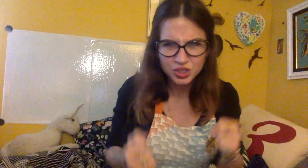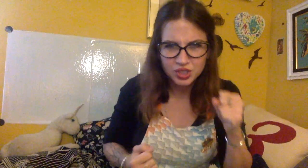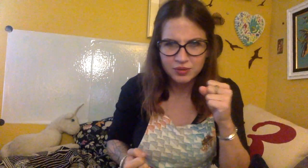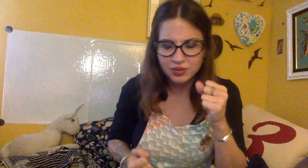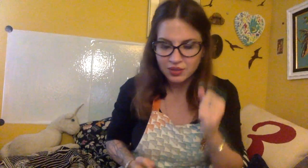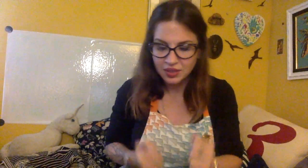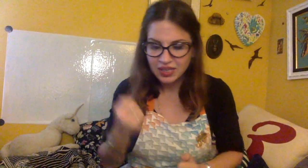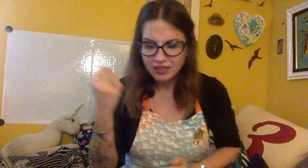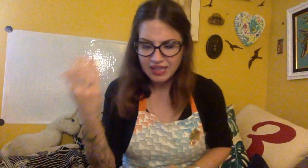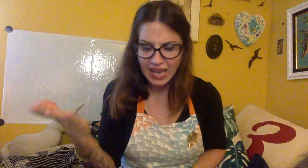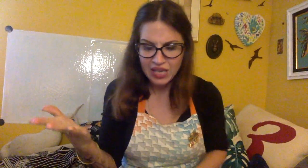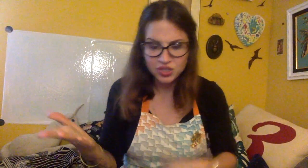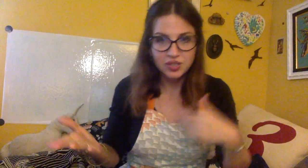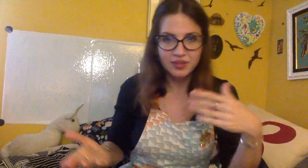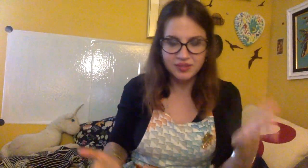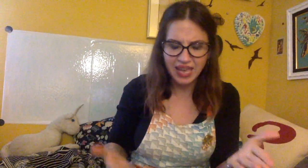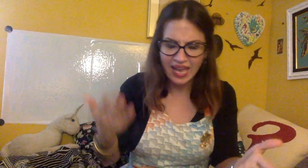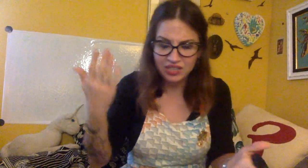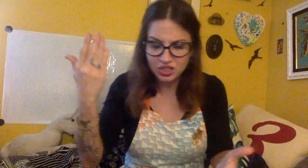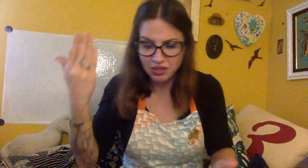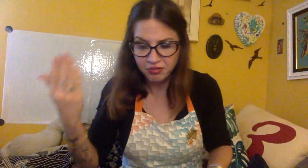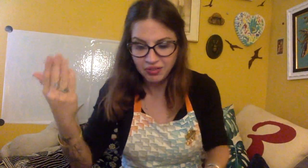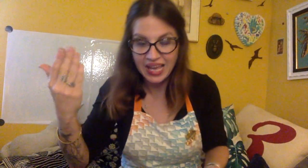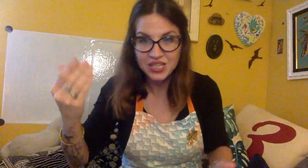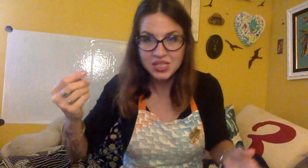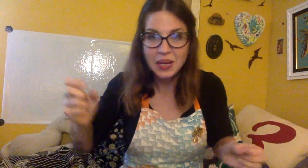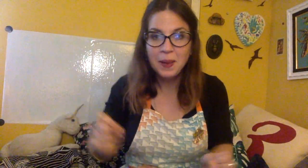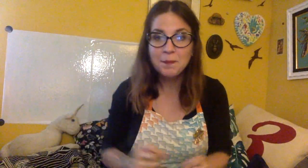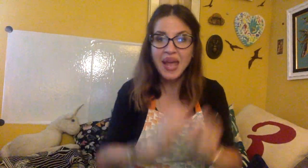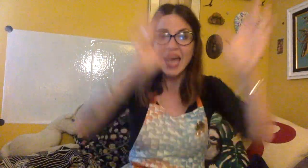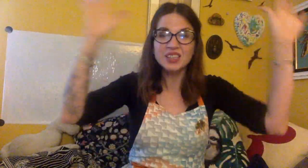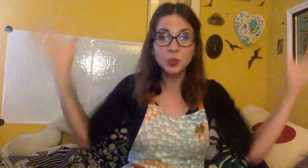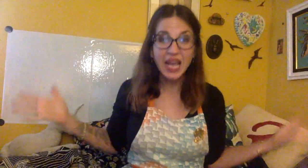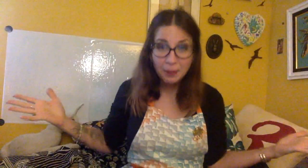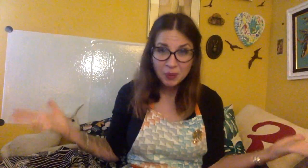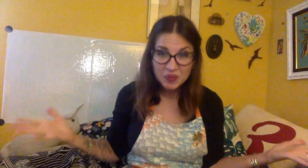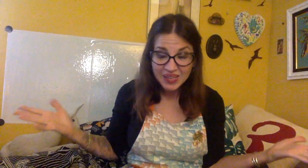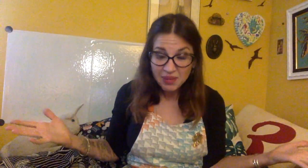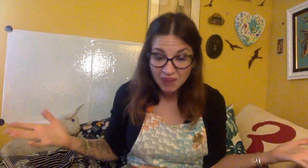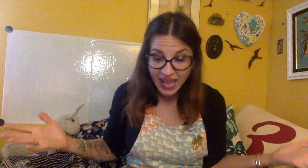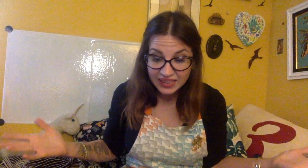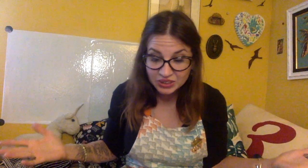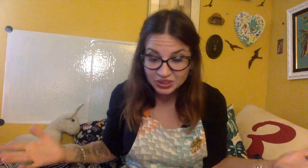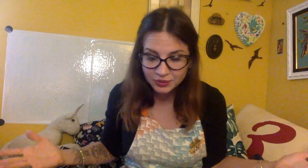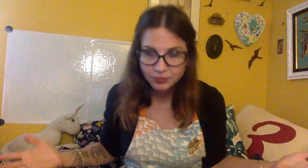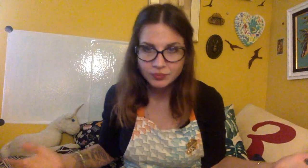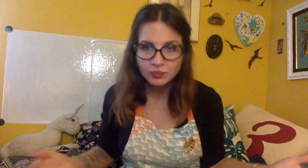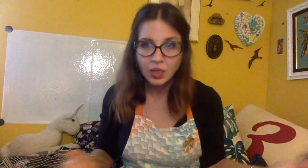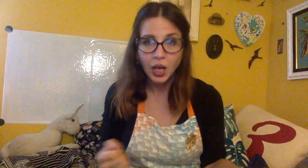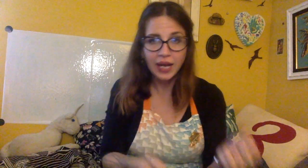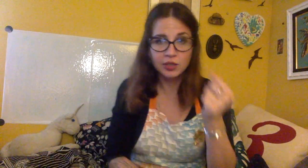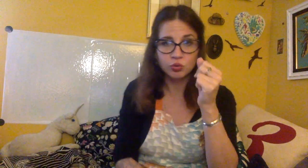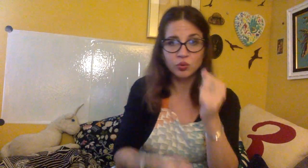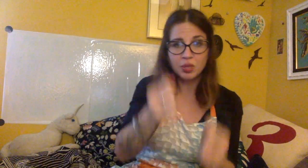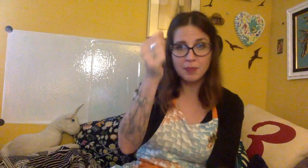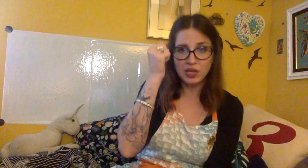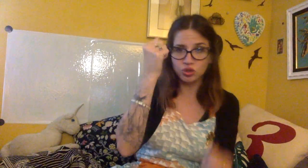Cash. Cash. Stash. Flash. Bash. We had a birthday bash. I can do the mash.